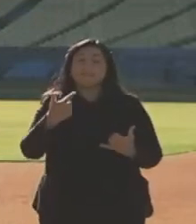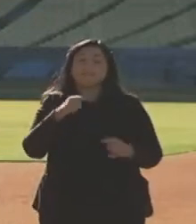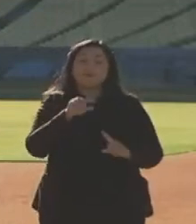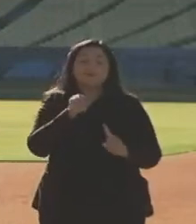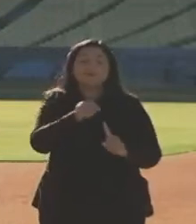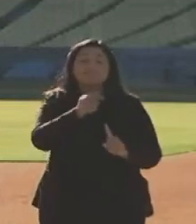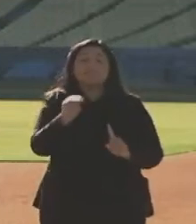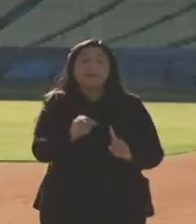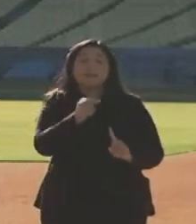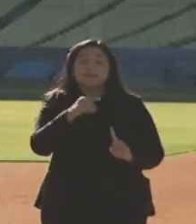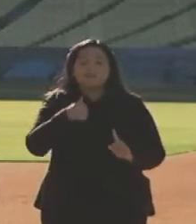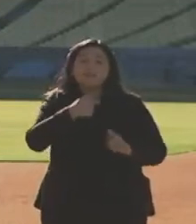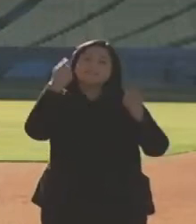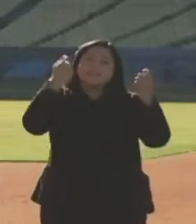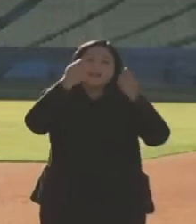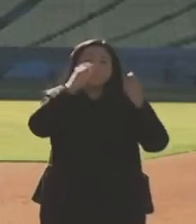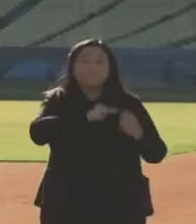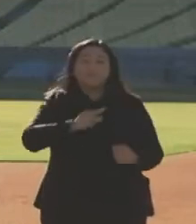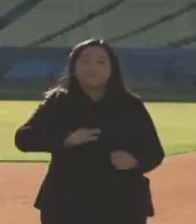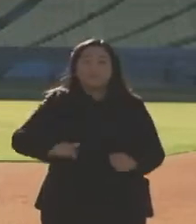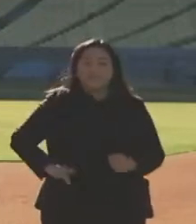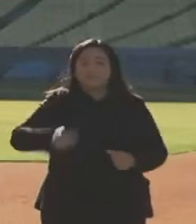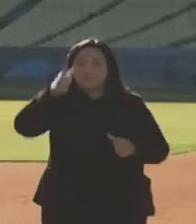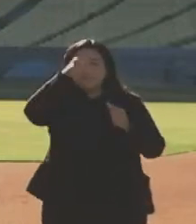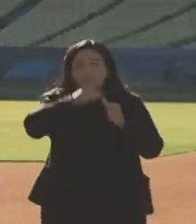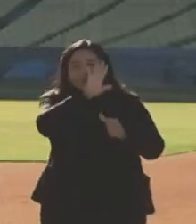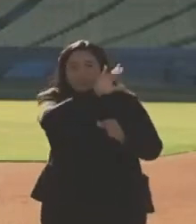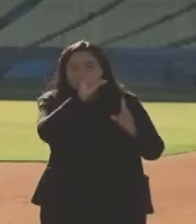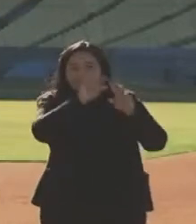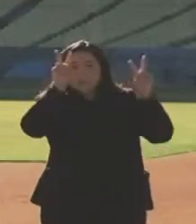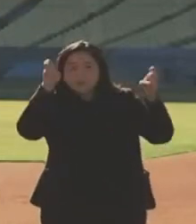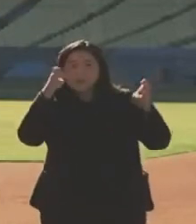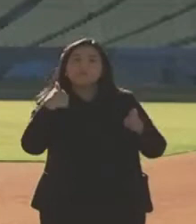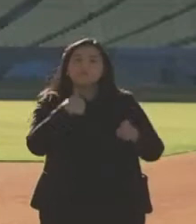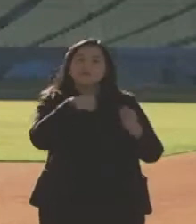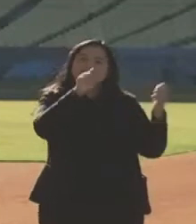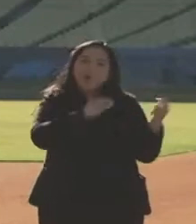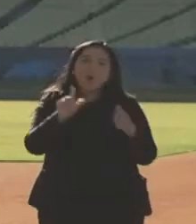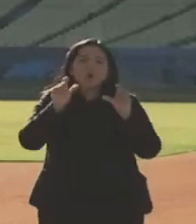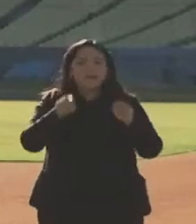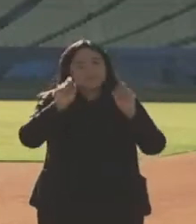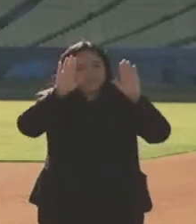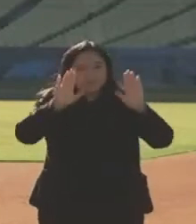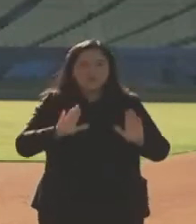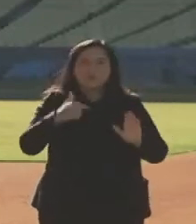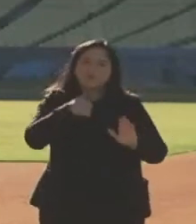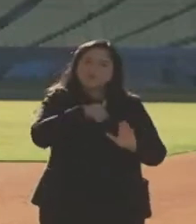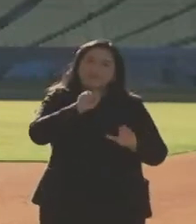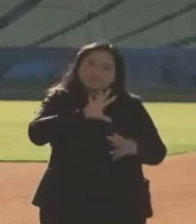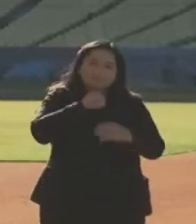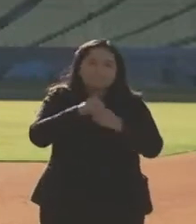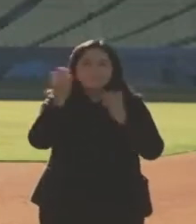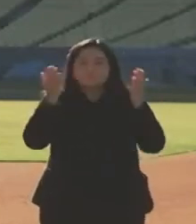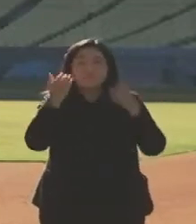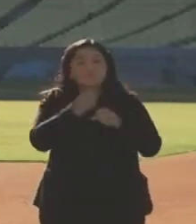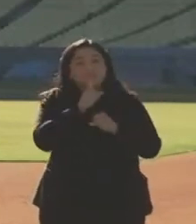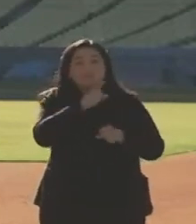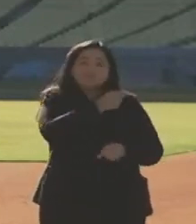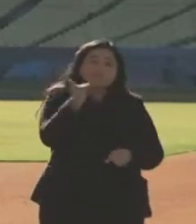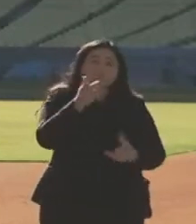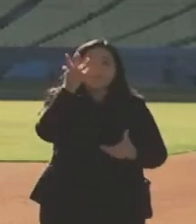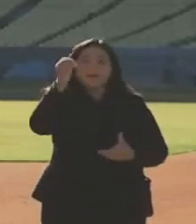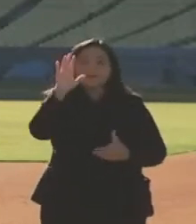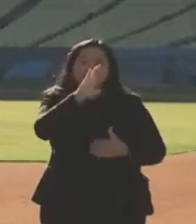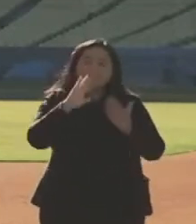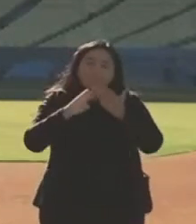Monday, let's remember the words of Dr. Martin Luther King. We all can be great because we all can serve. Let's make sure we get out into our communities and provide